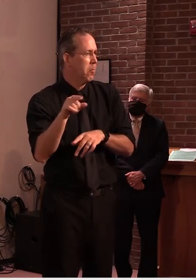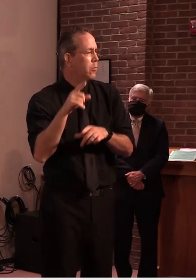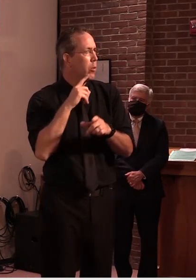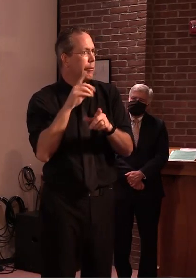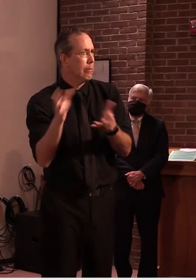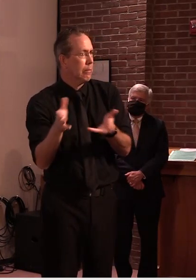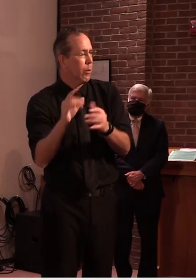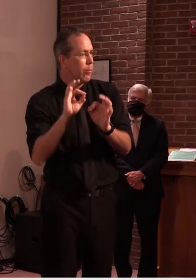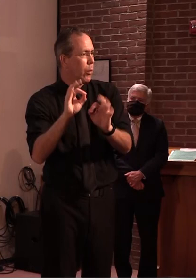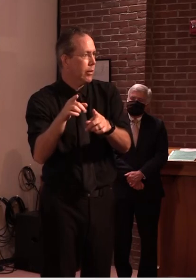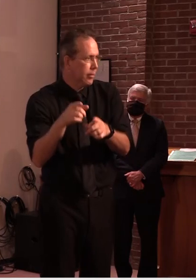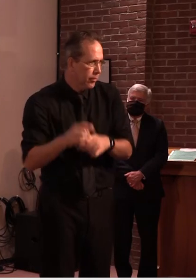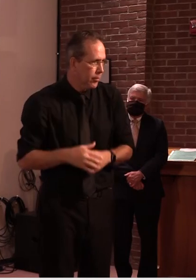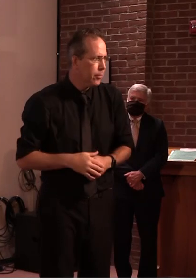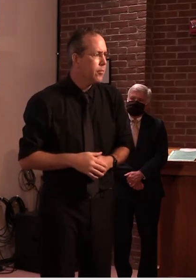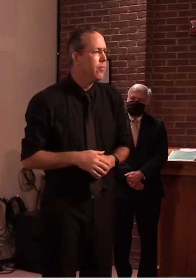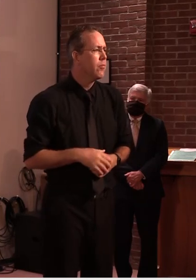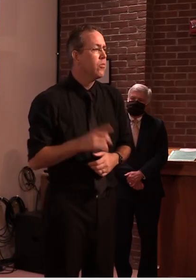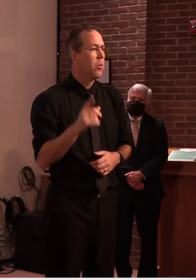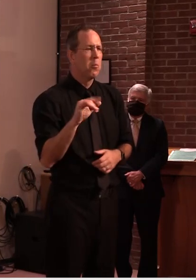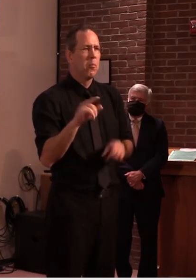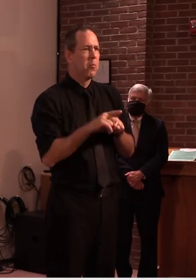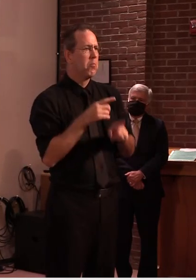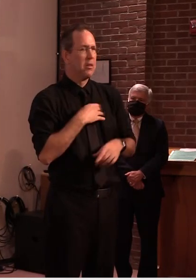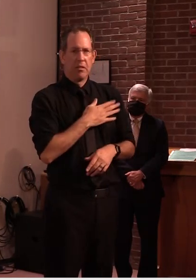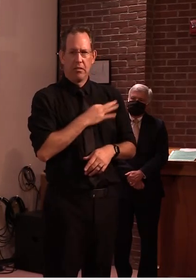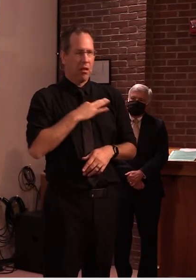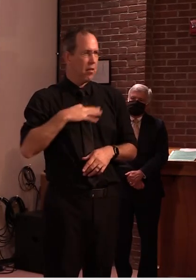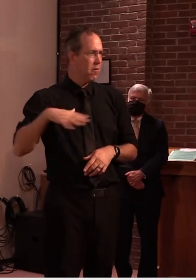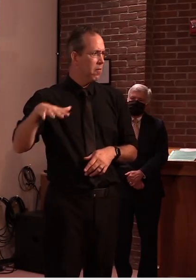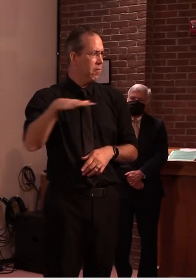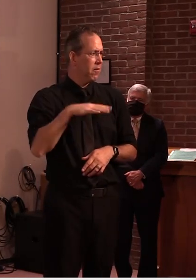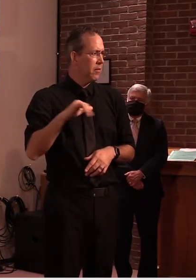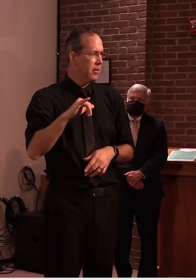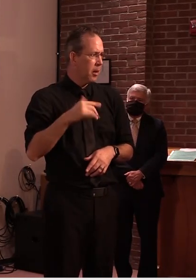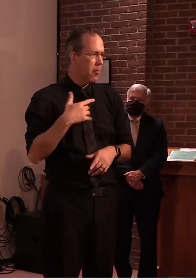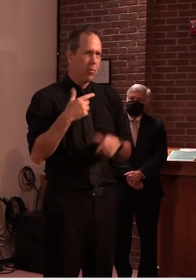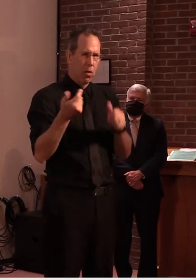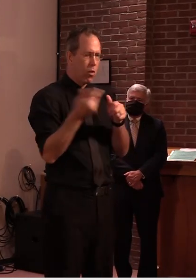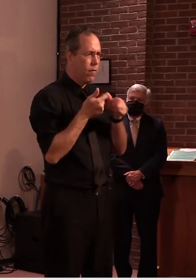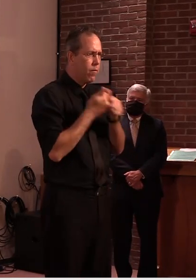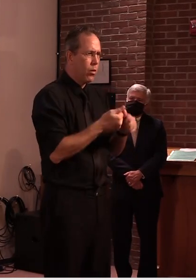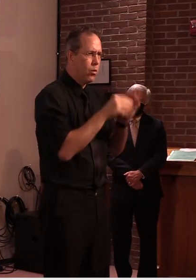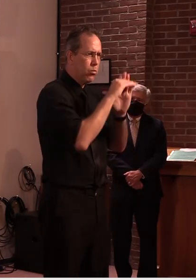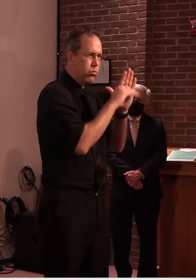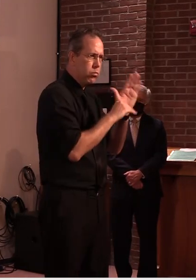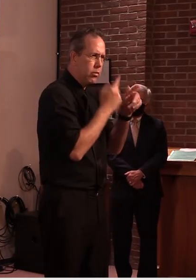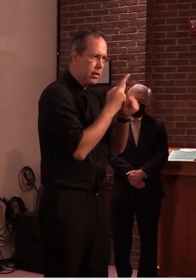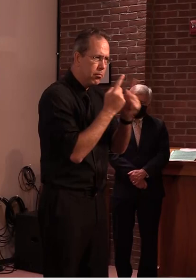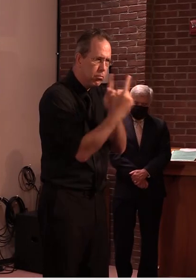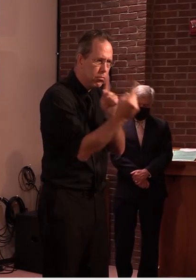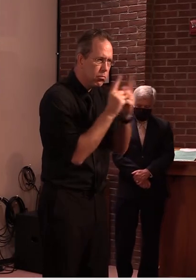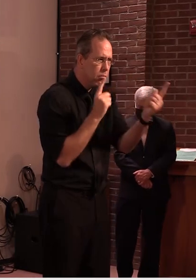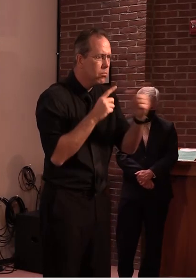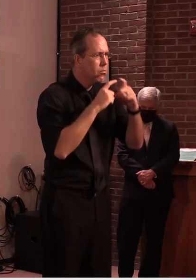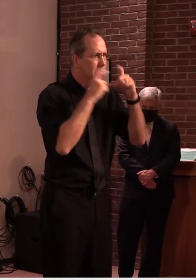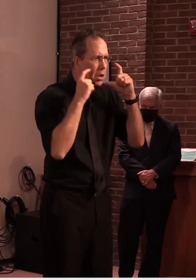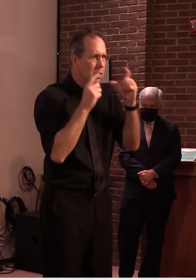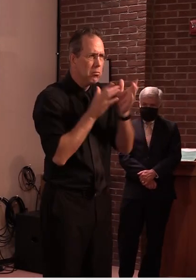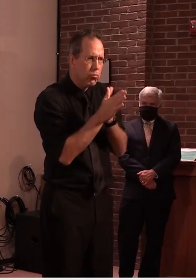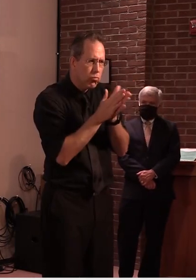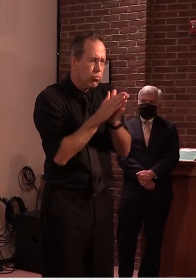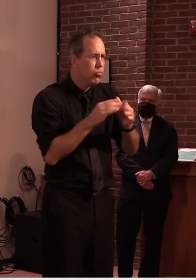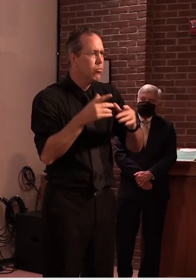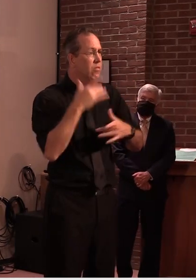been uh adhering uh again uh to all the guidelines uh wearing masks uh staying away from from others staying